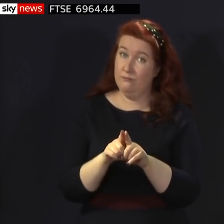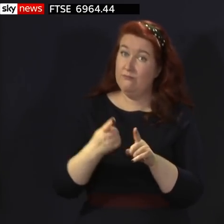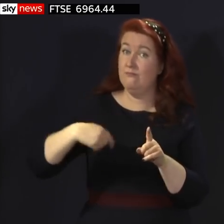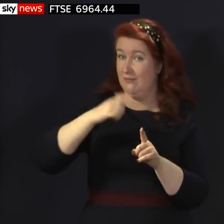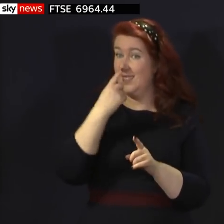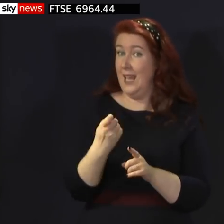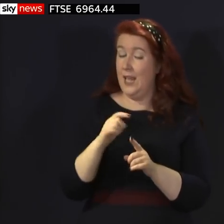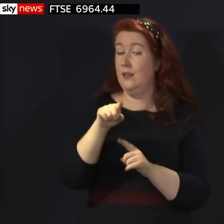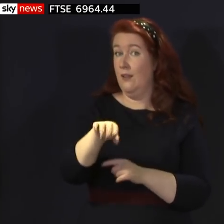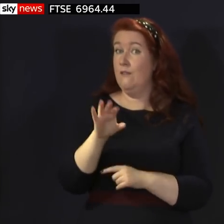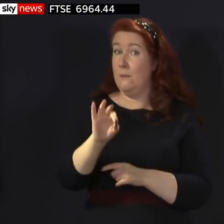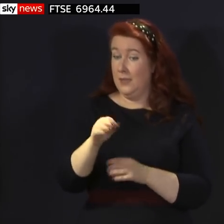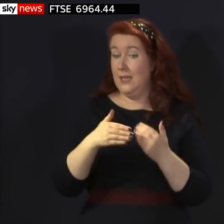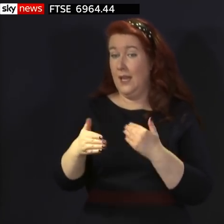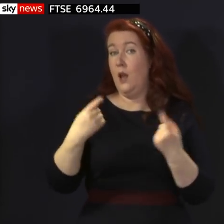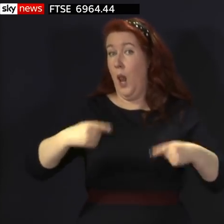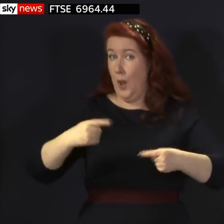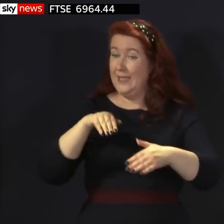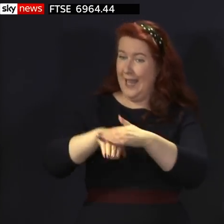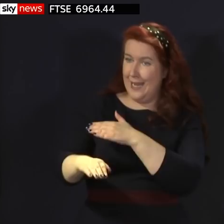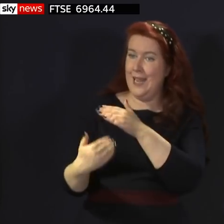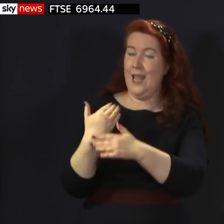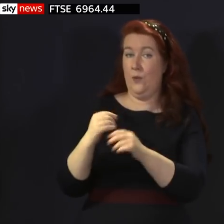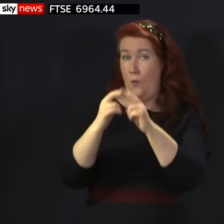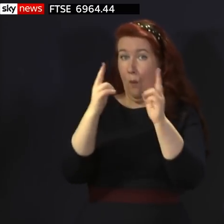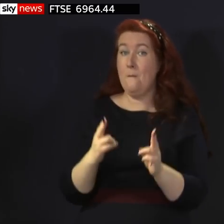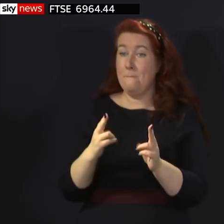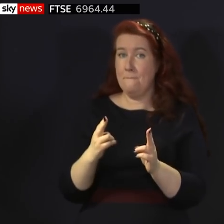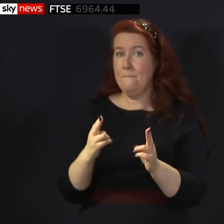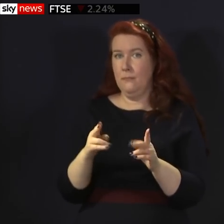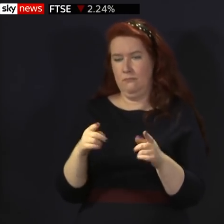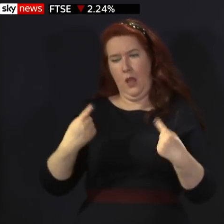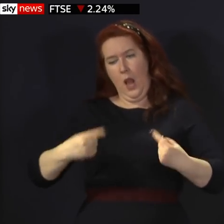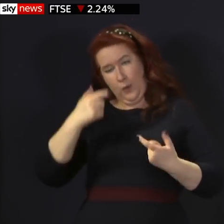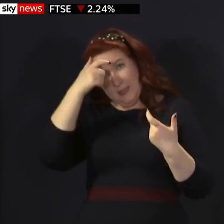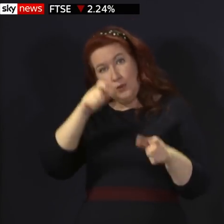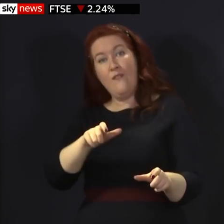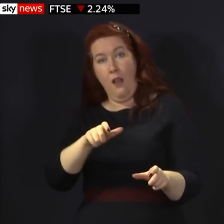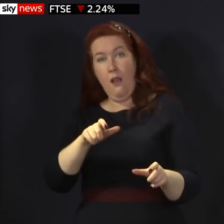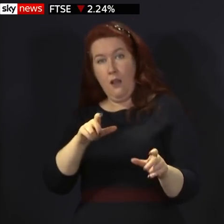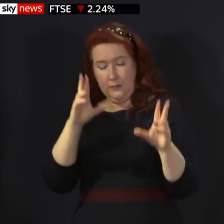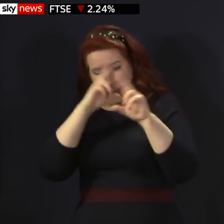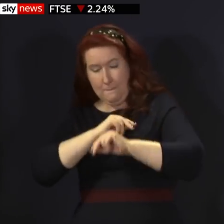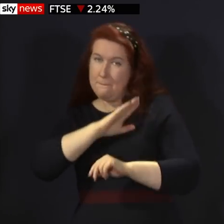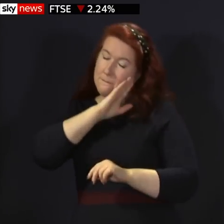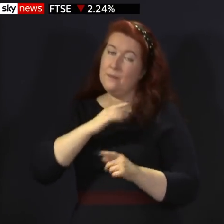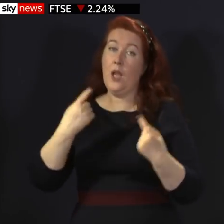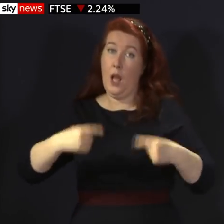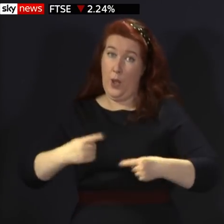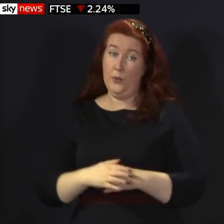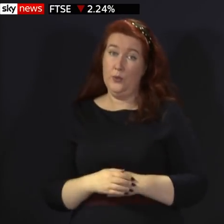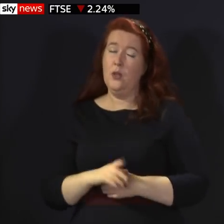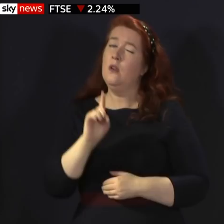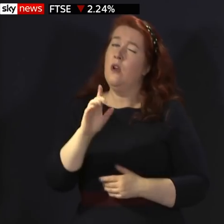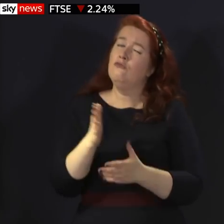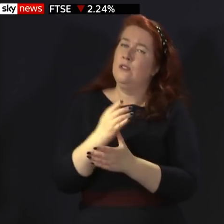from Monday to meet in each other's homes, and that includes four overnight stays. Now, it was initially intended that at Level